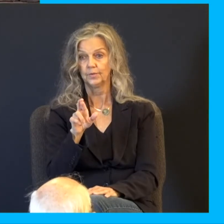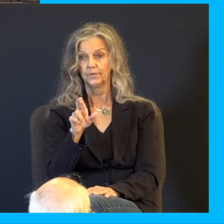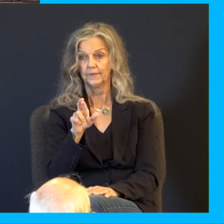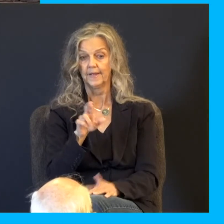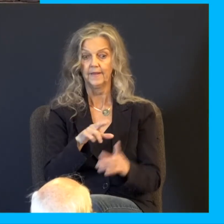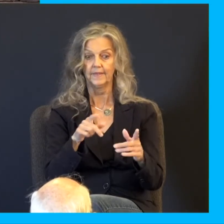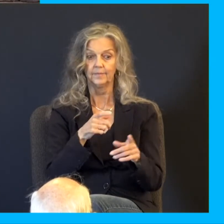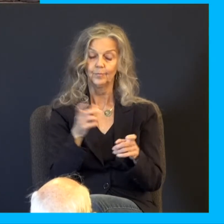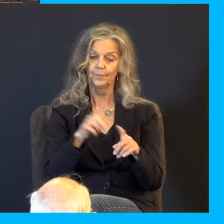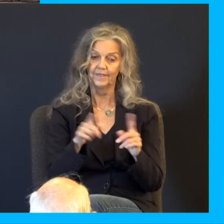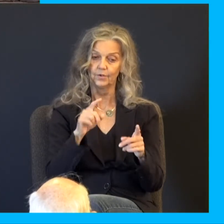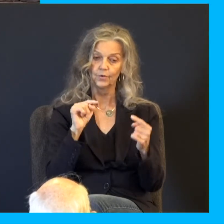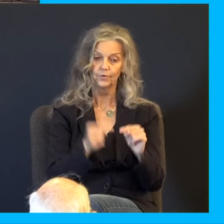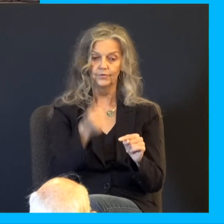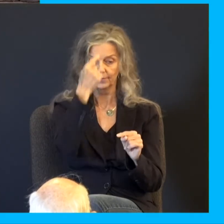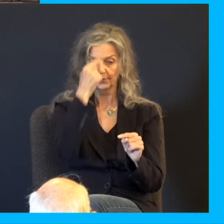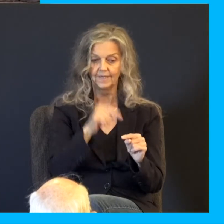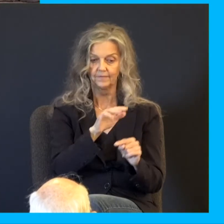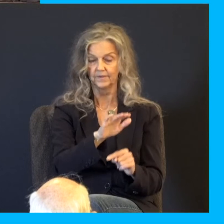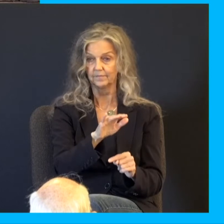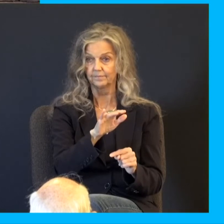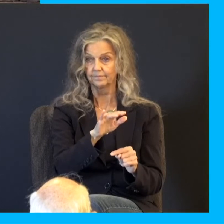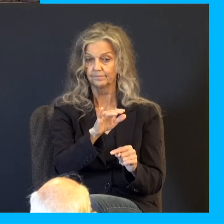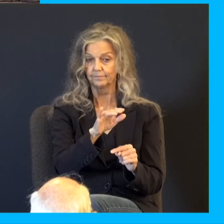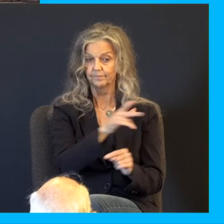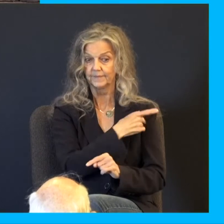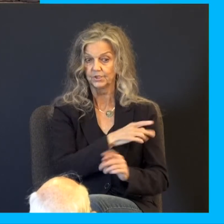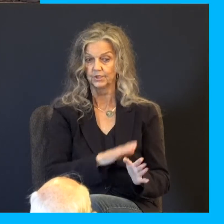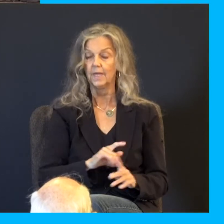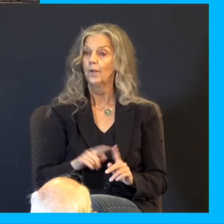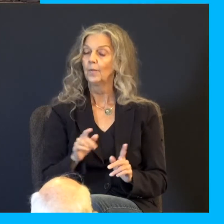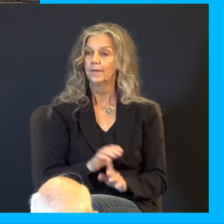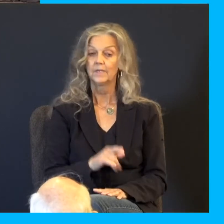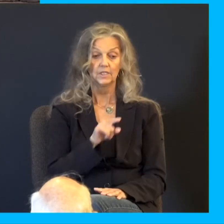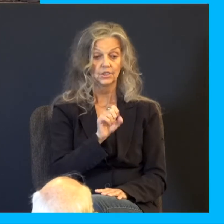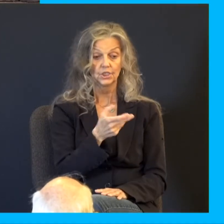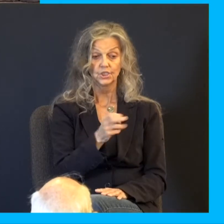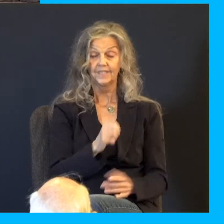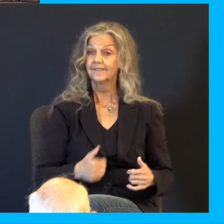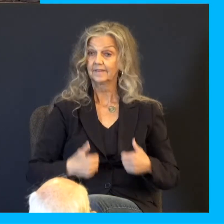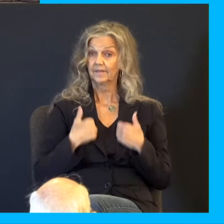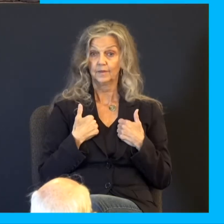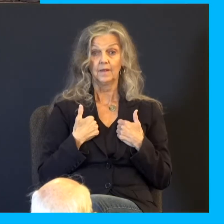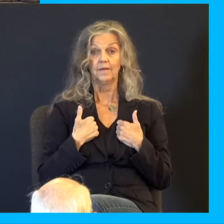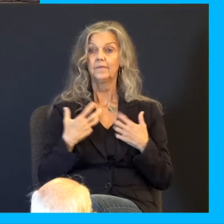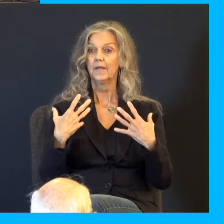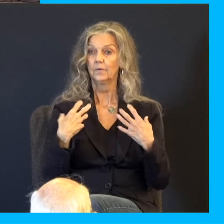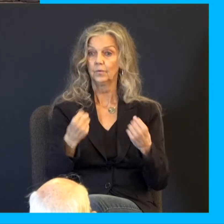Well, by the grace of God, it's never returned. She's alive and well. And what we went through compared to many families we've seen go through